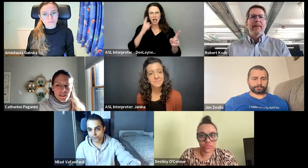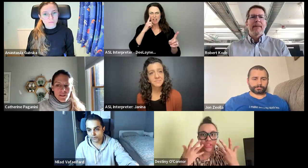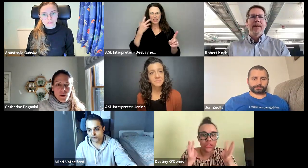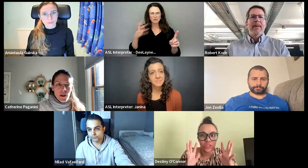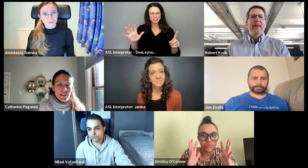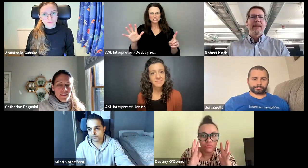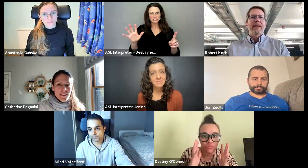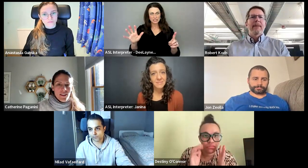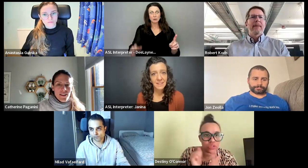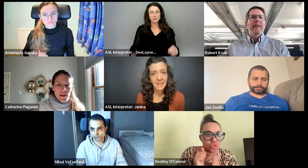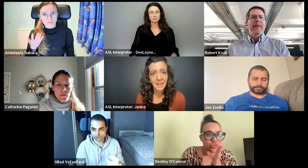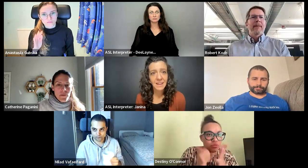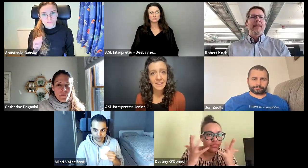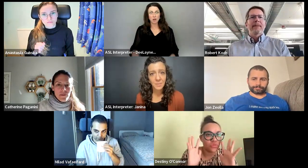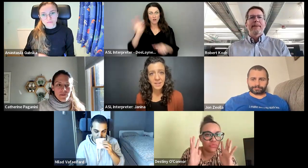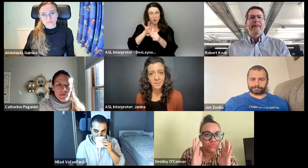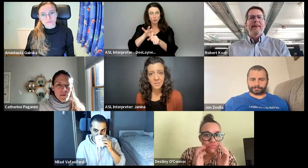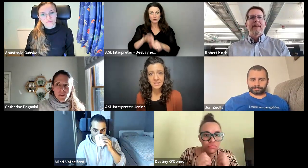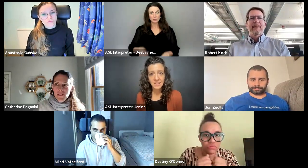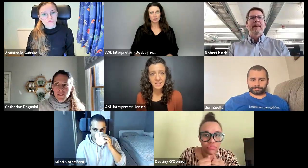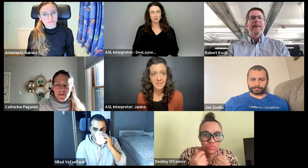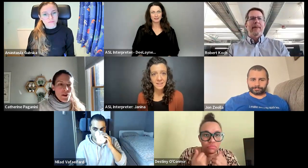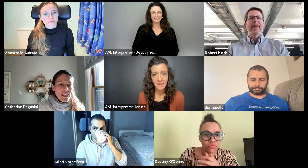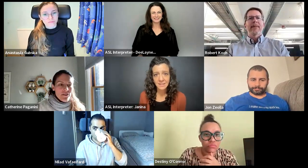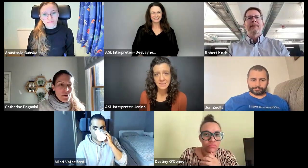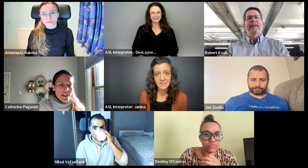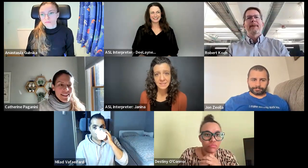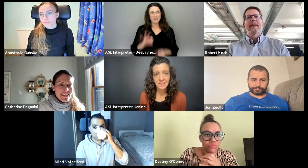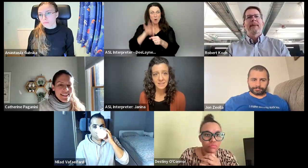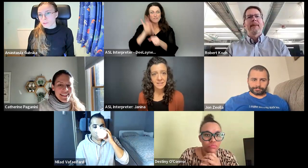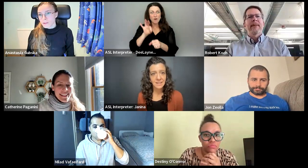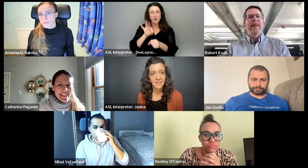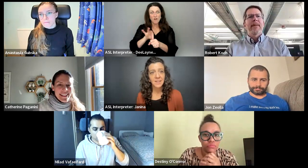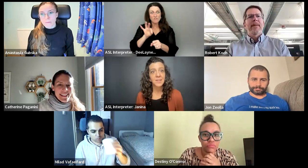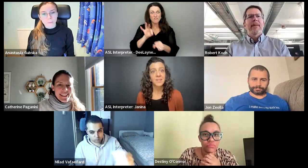voting. Yeah. done with the agenda. Voting voting.